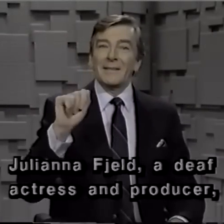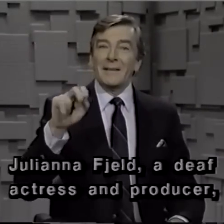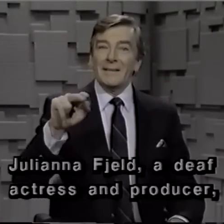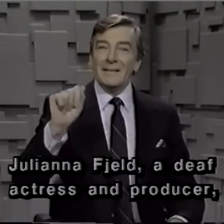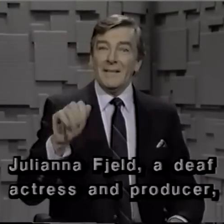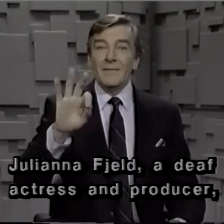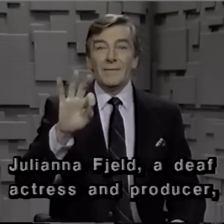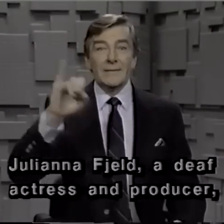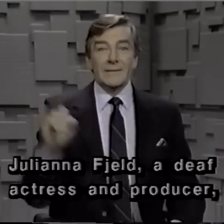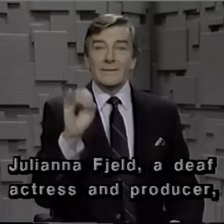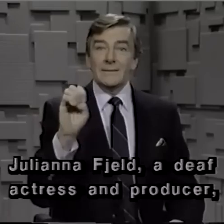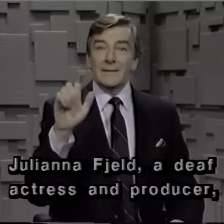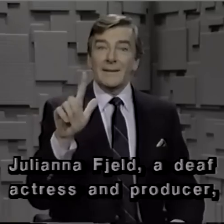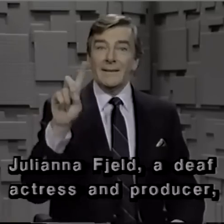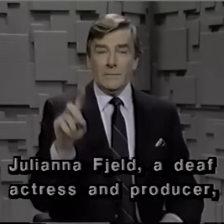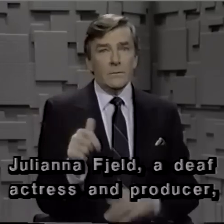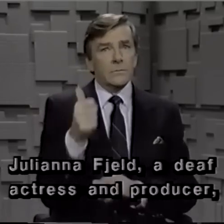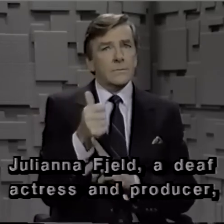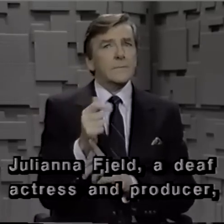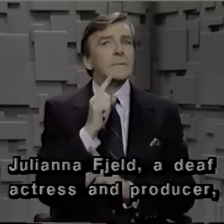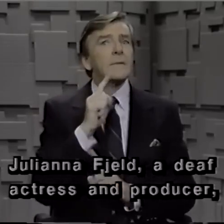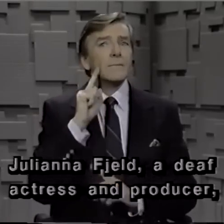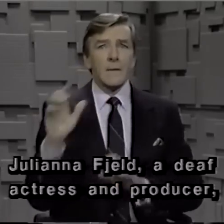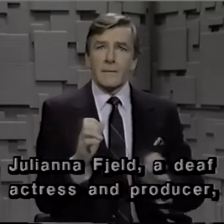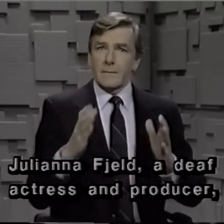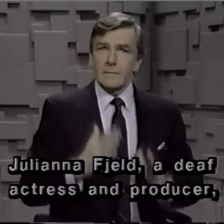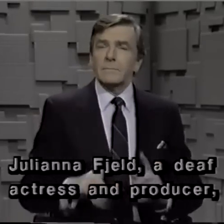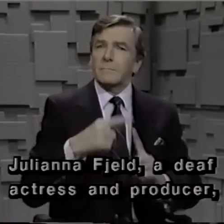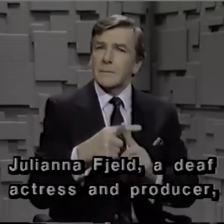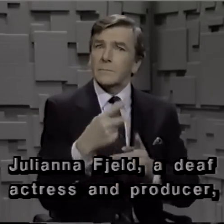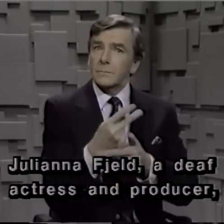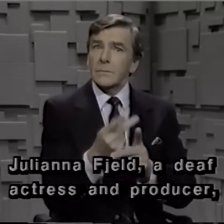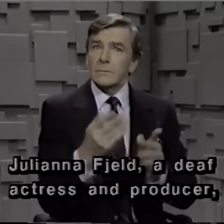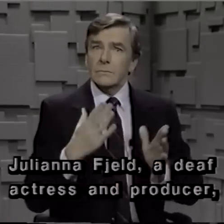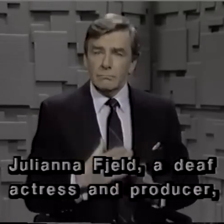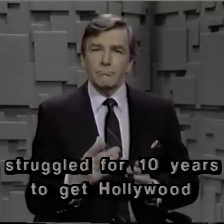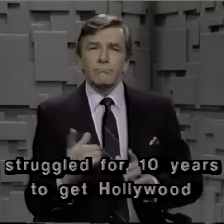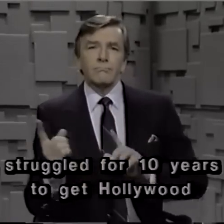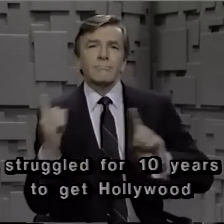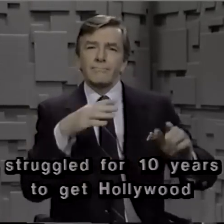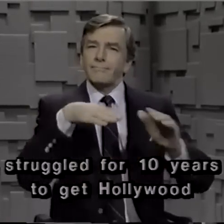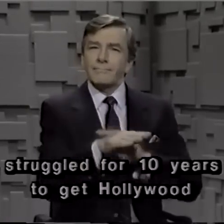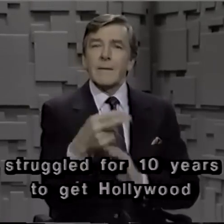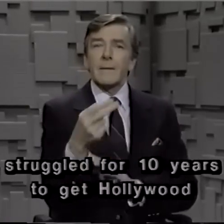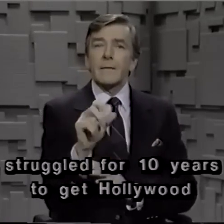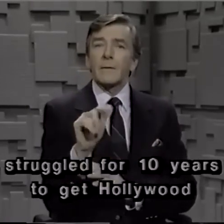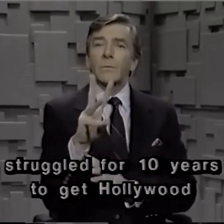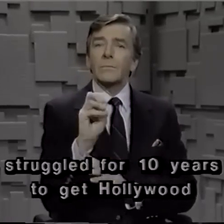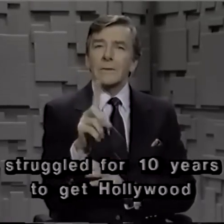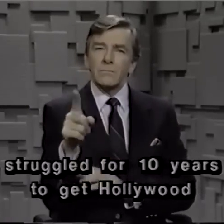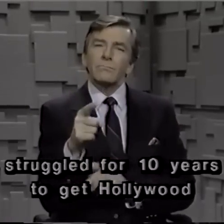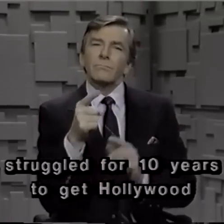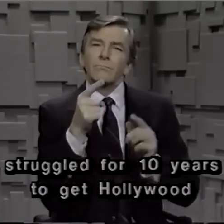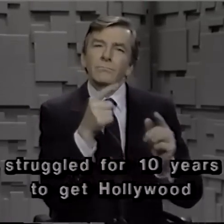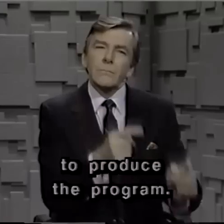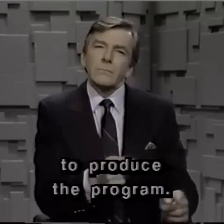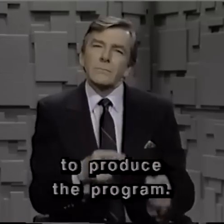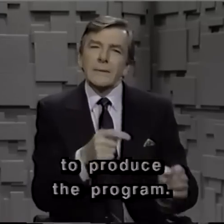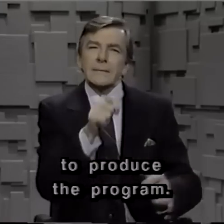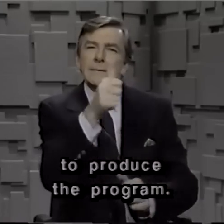Juliana Field, a deaf actress and producer, struggled for ten years to get Hollywood to produce the